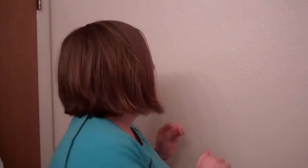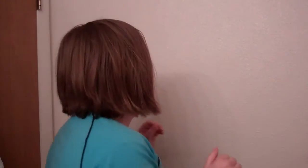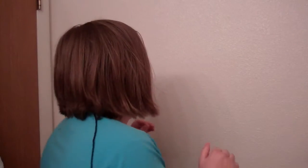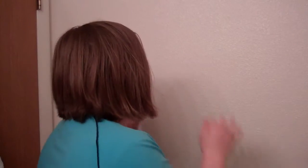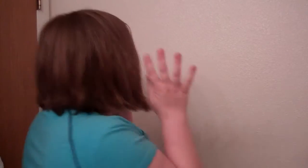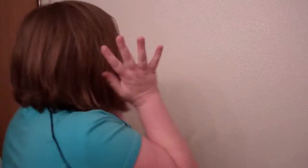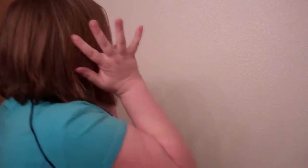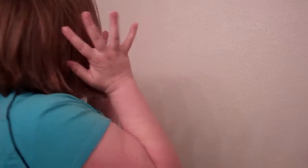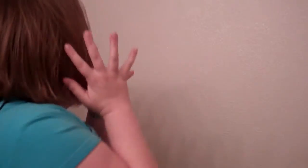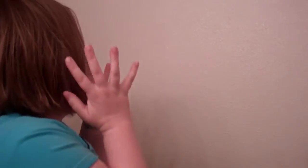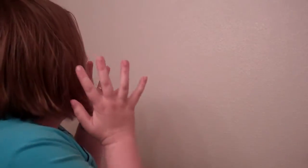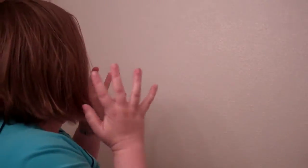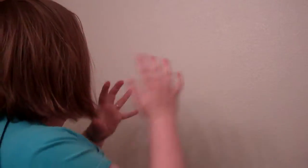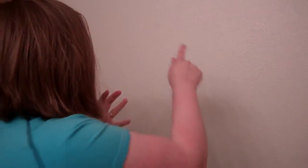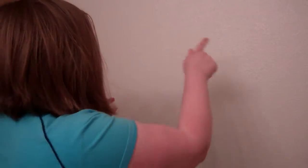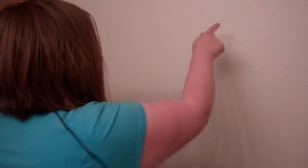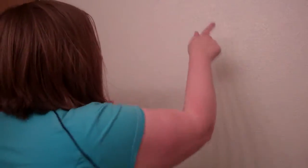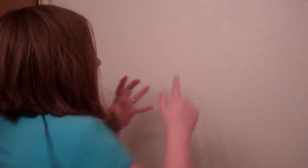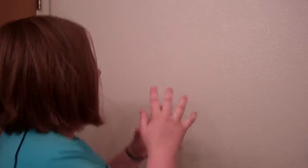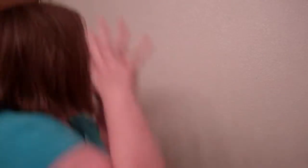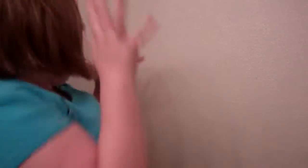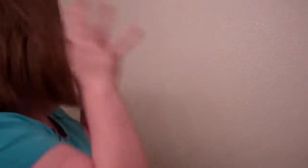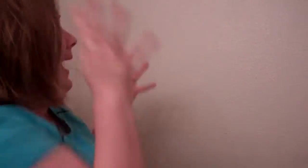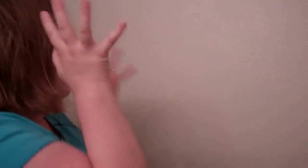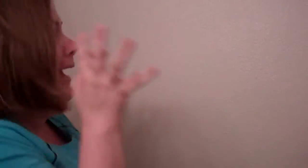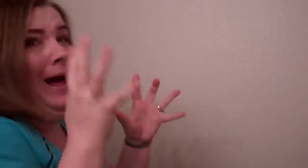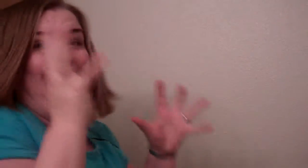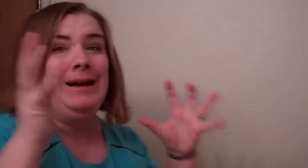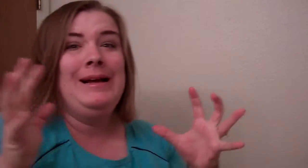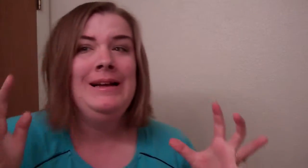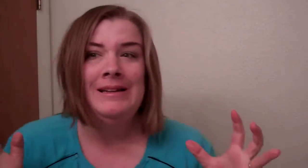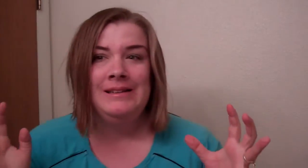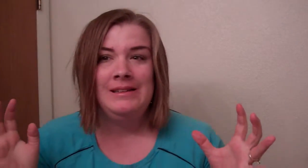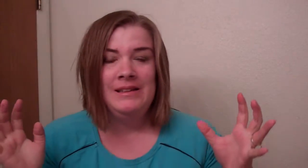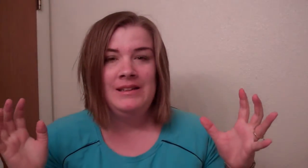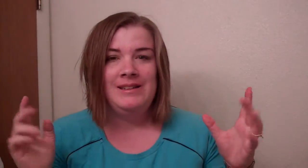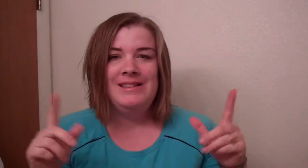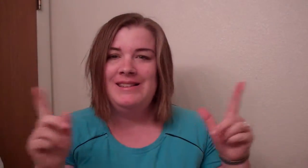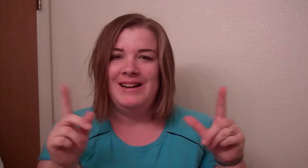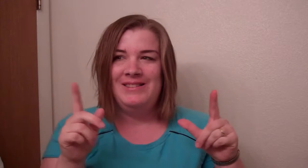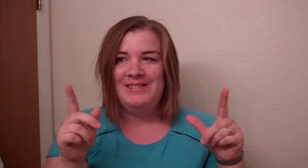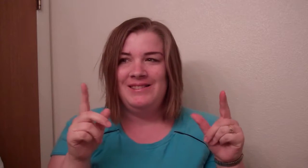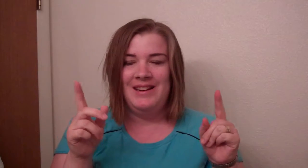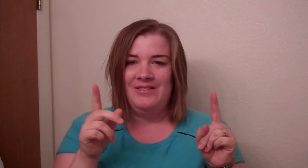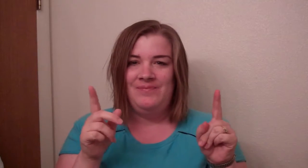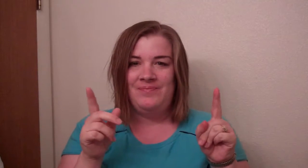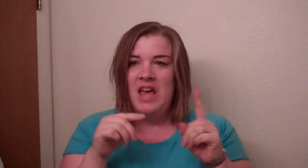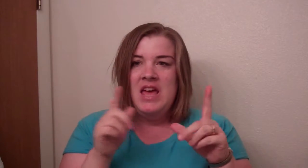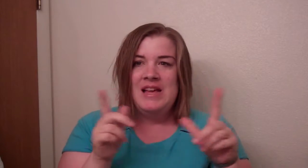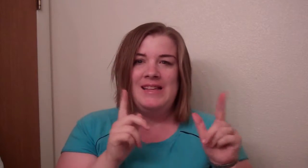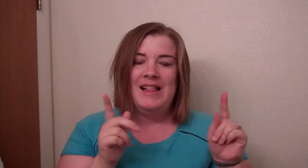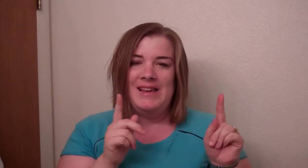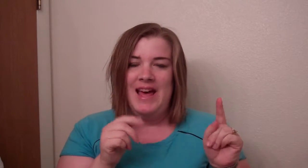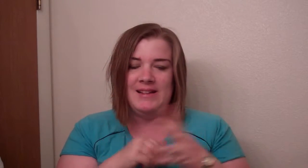no no not like that